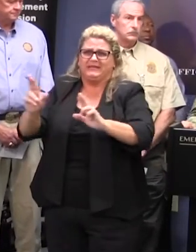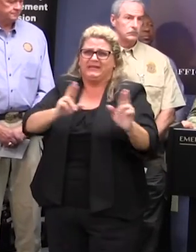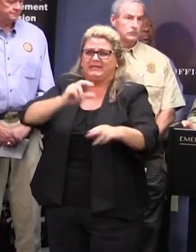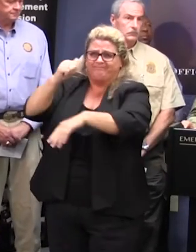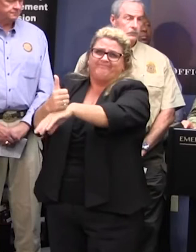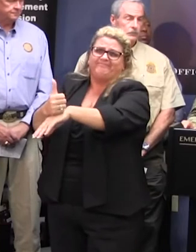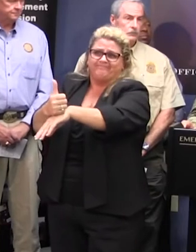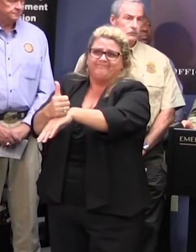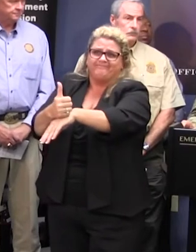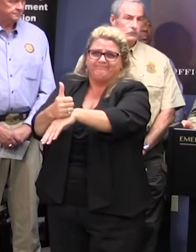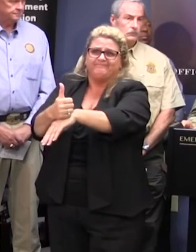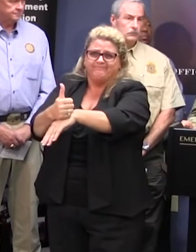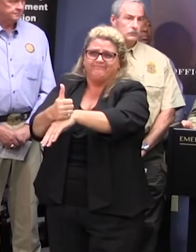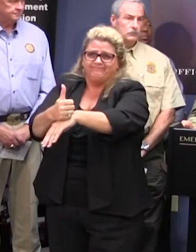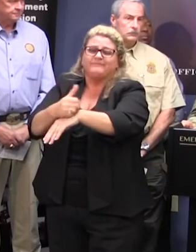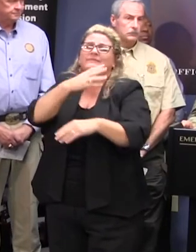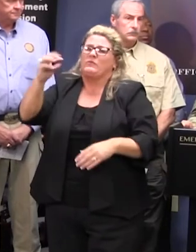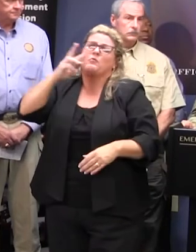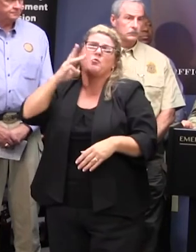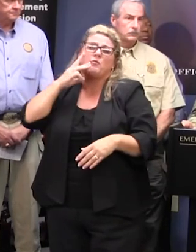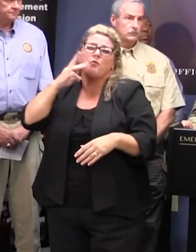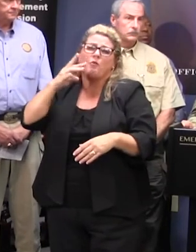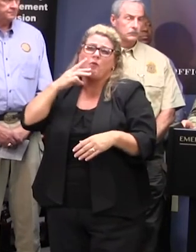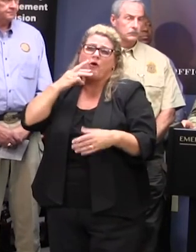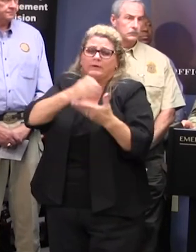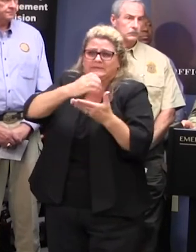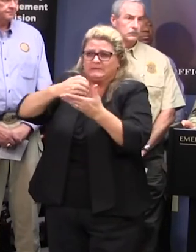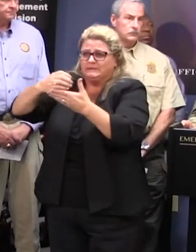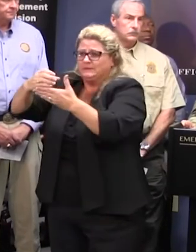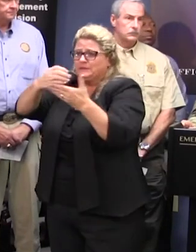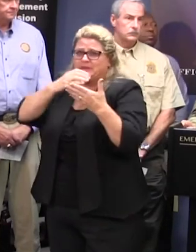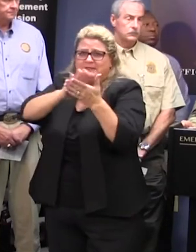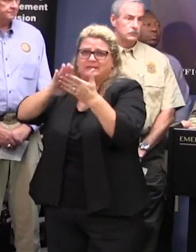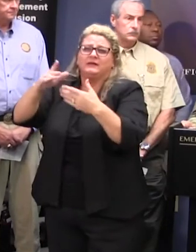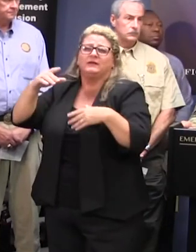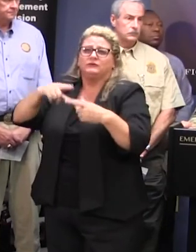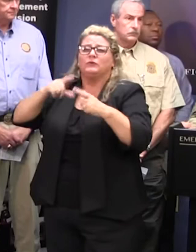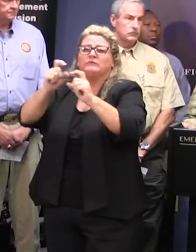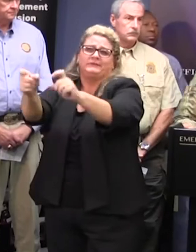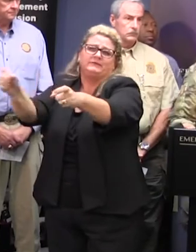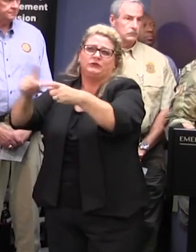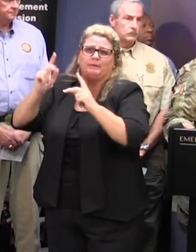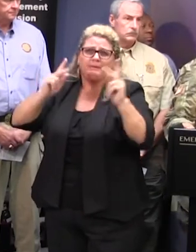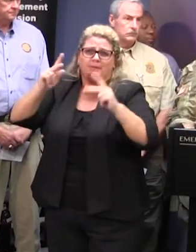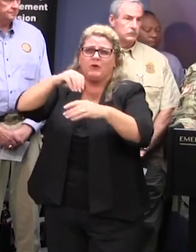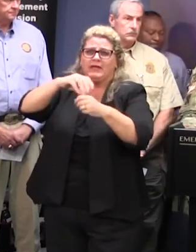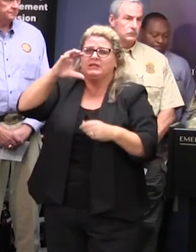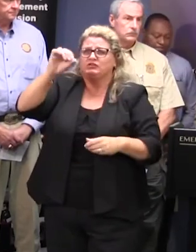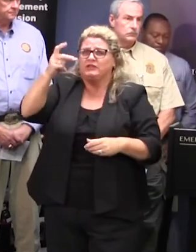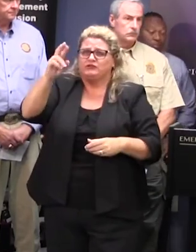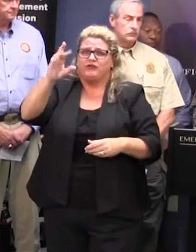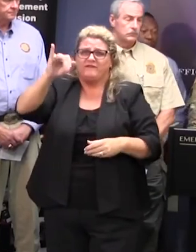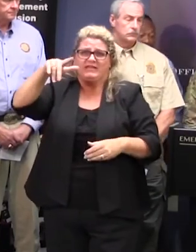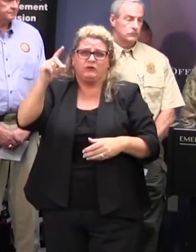and we are beginning uh water purification operations in support of chesterfield county thank you thank you christy